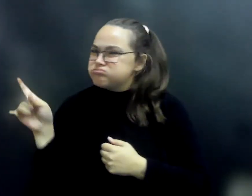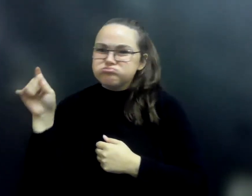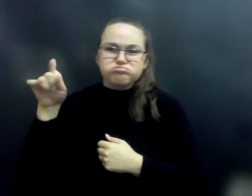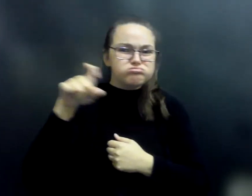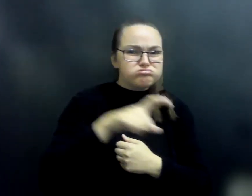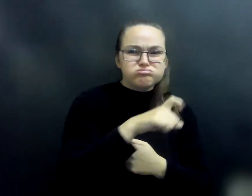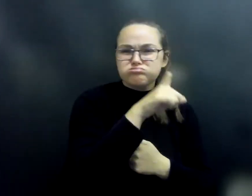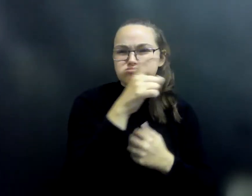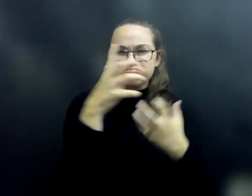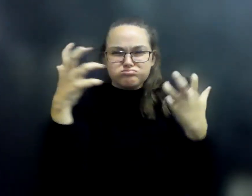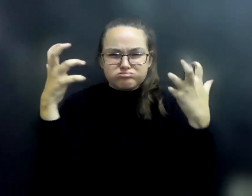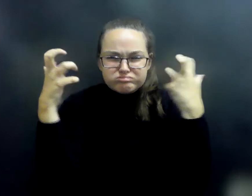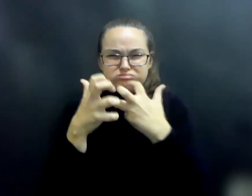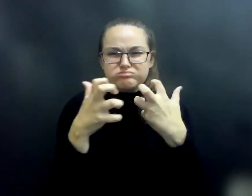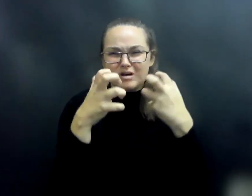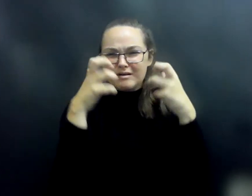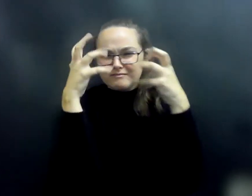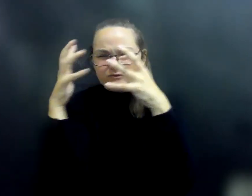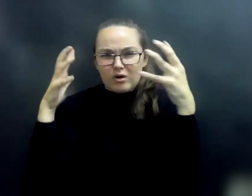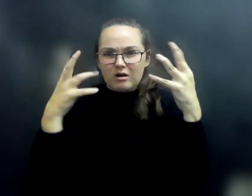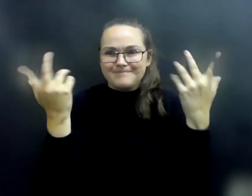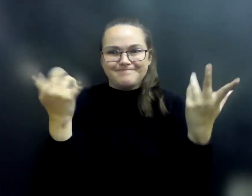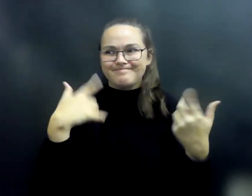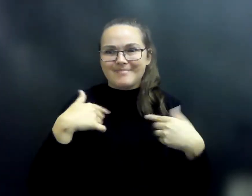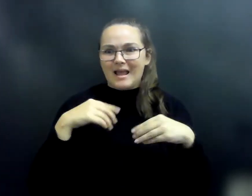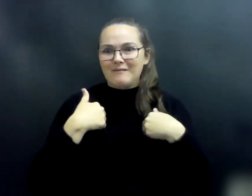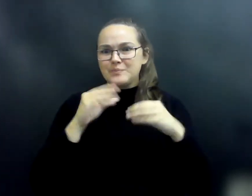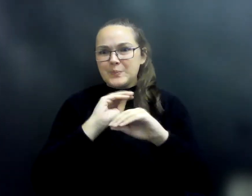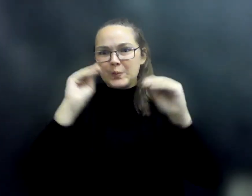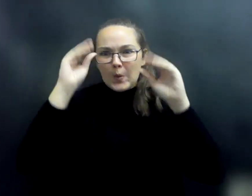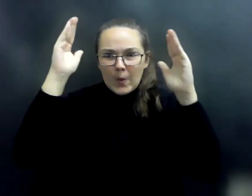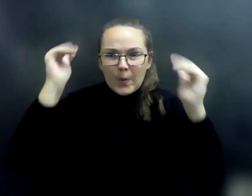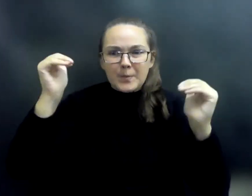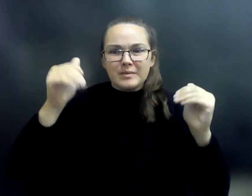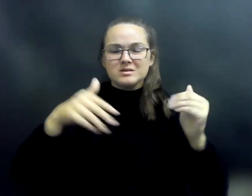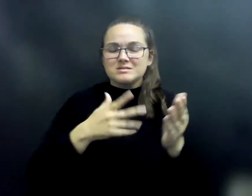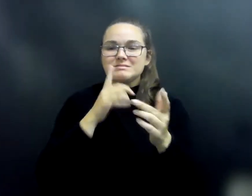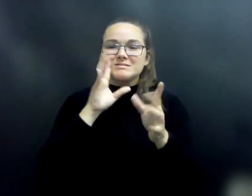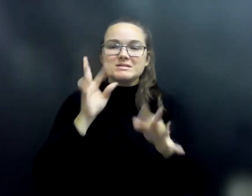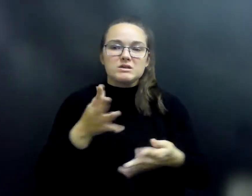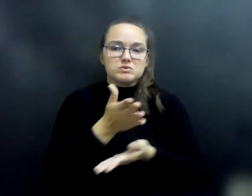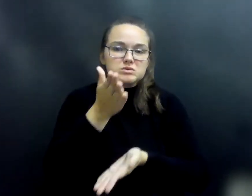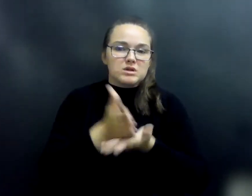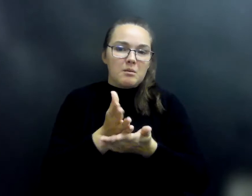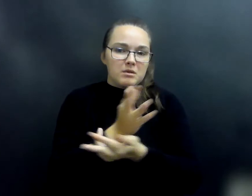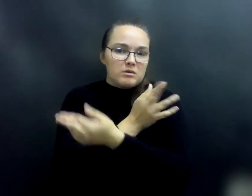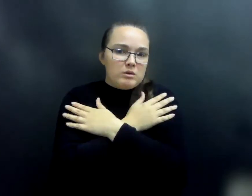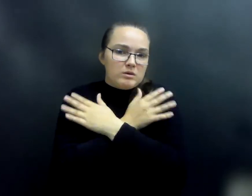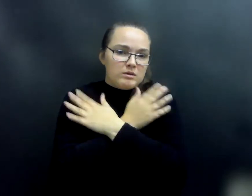he gave up all hope of reaching the edge of the woods and decided to stop for a rest. Just then, he